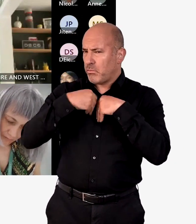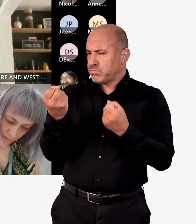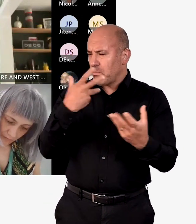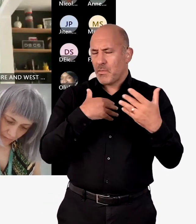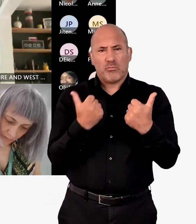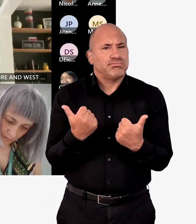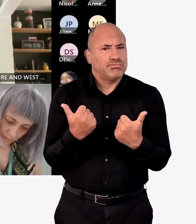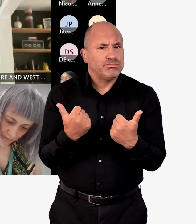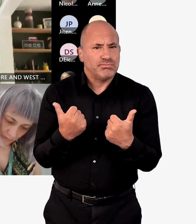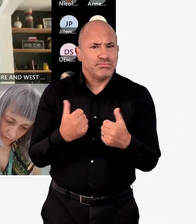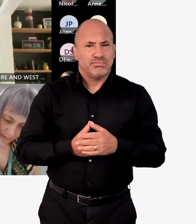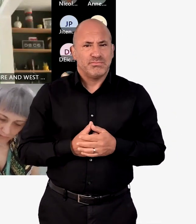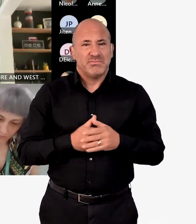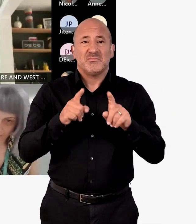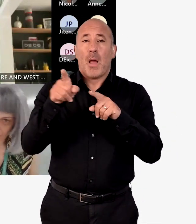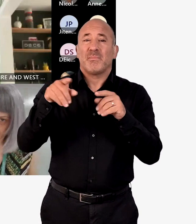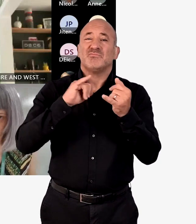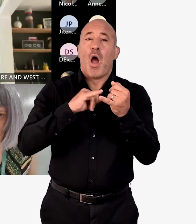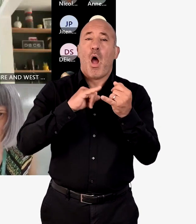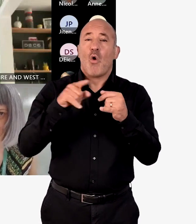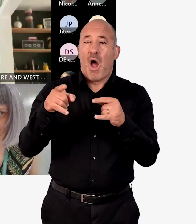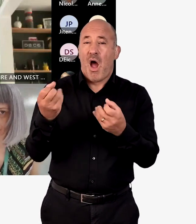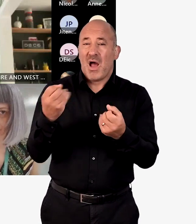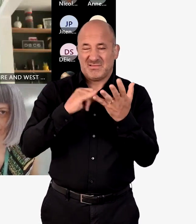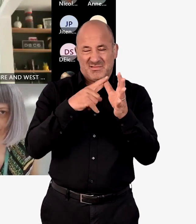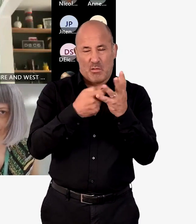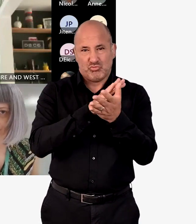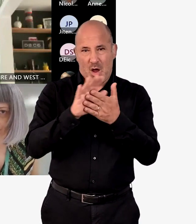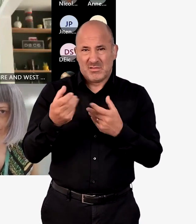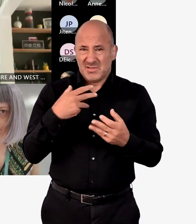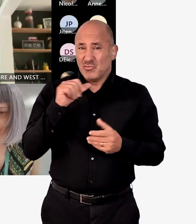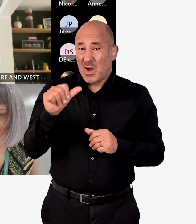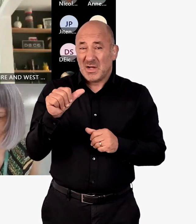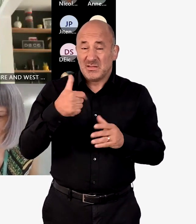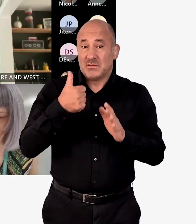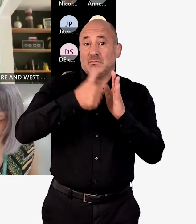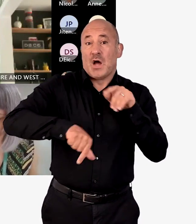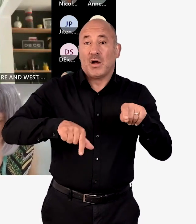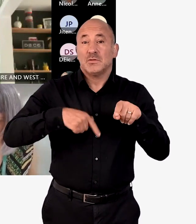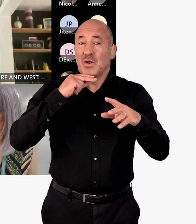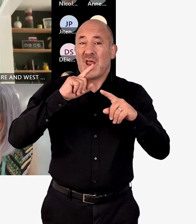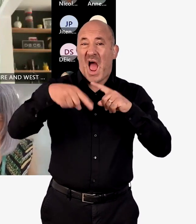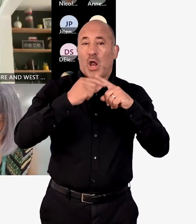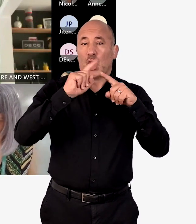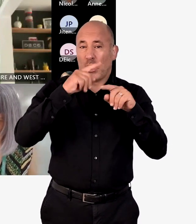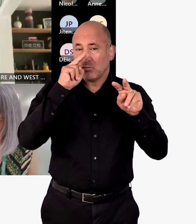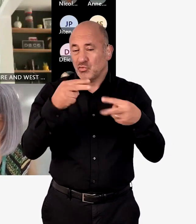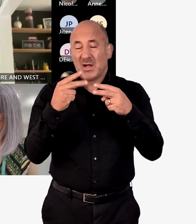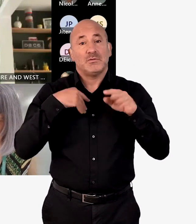to want to have in the development of the plan. But as Sarah said, I suppose this is the starter. We will be now looking at this as an annual basis on the as a board.